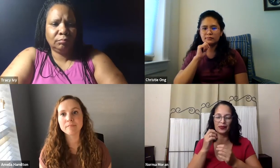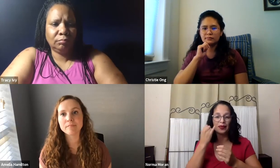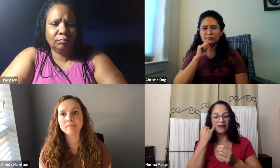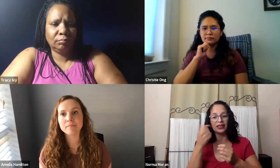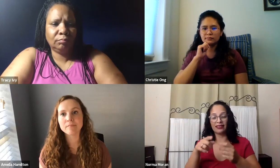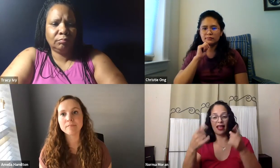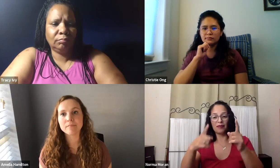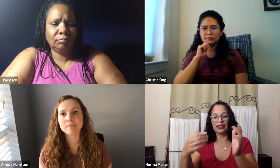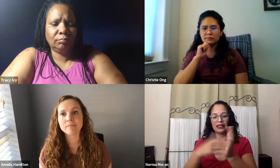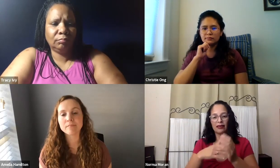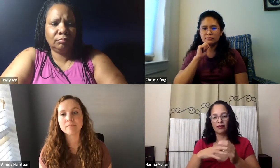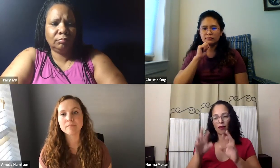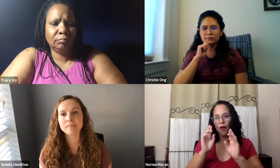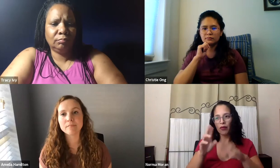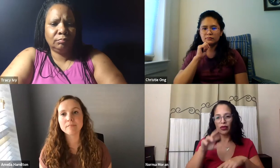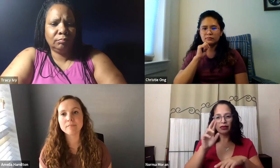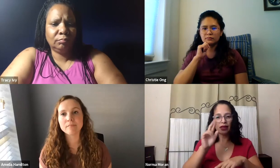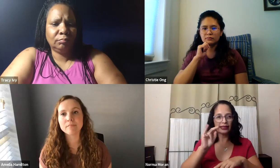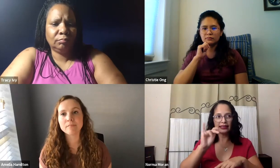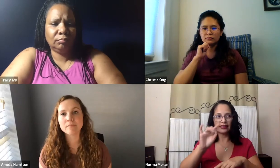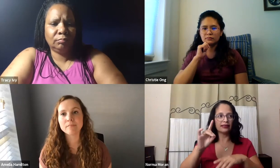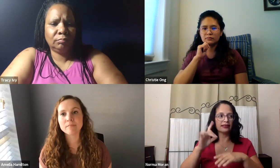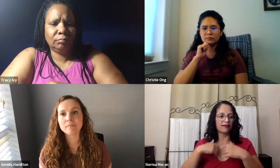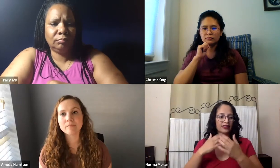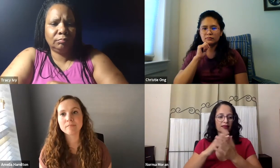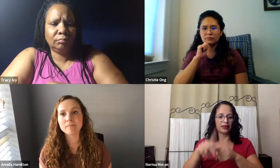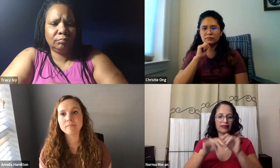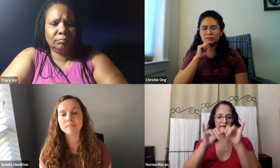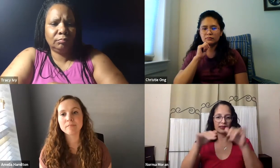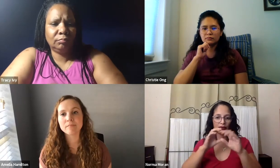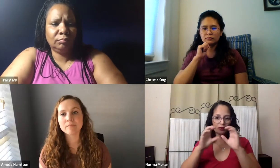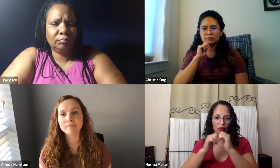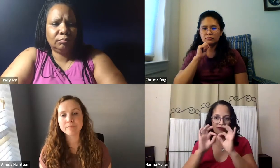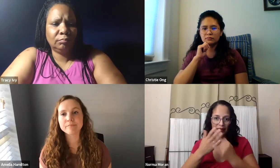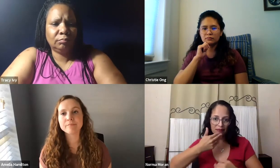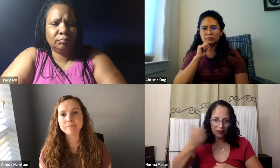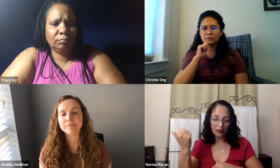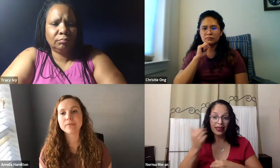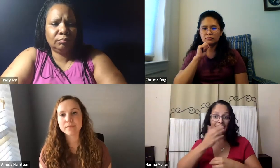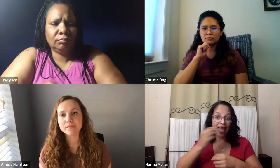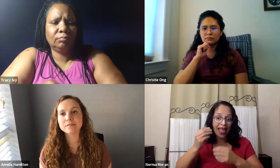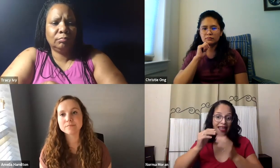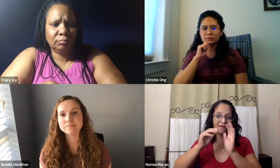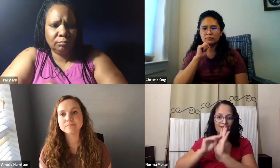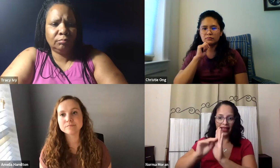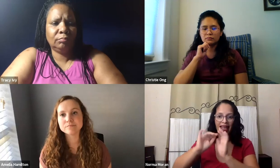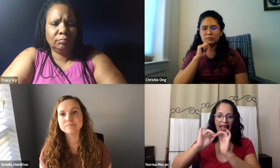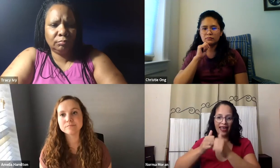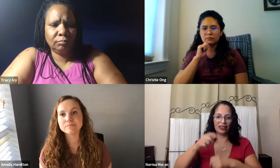worked. There's gaps. There's a lot of information that's not shared. And if NTID had some sort of system to communicate